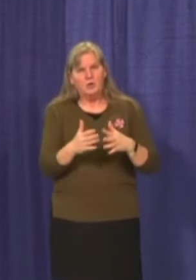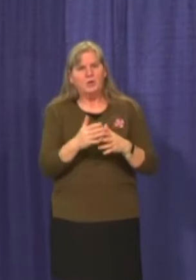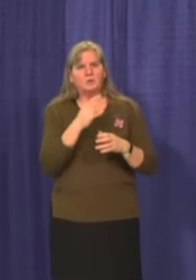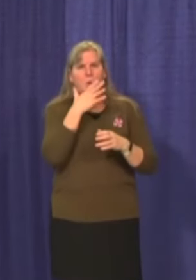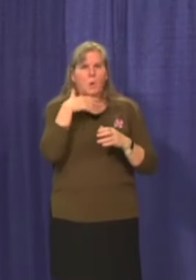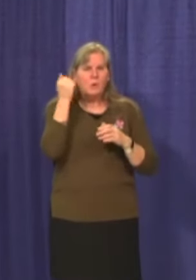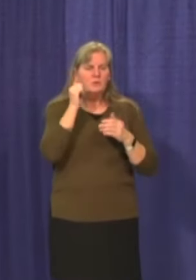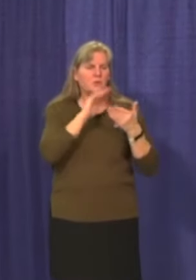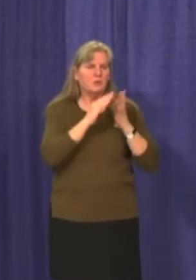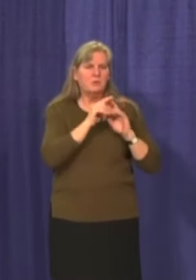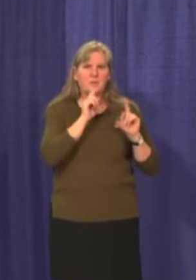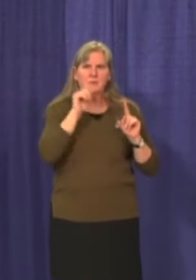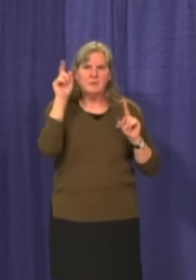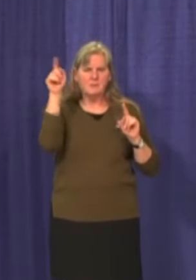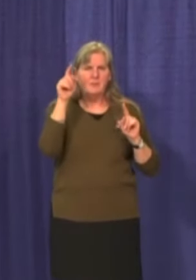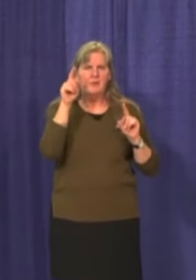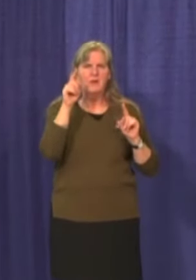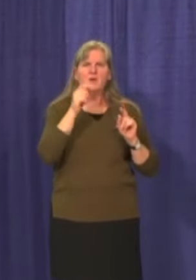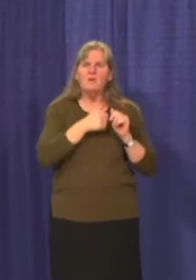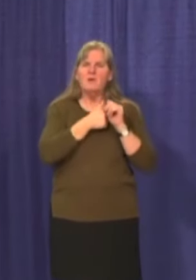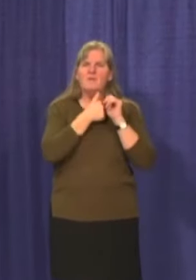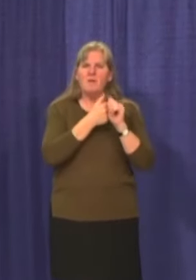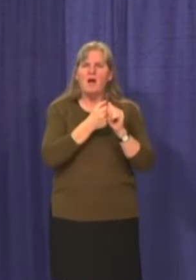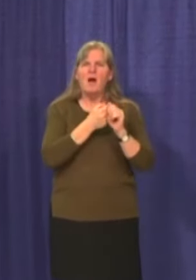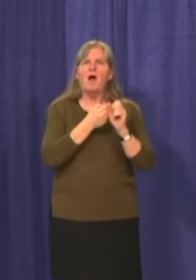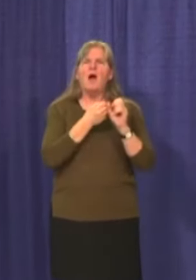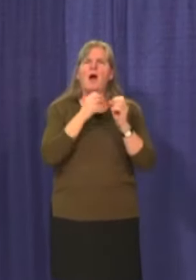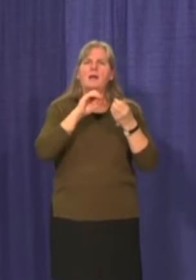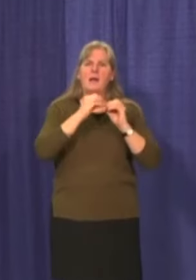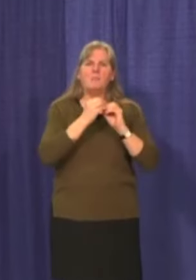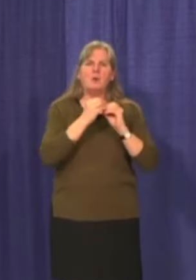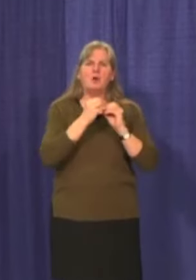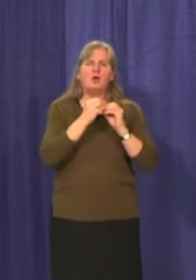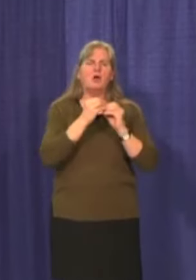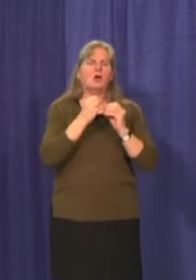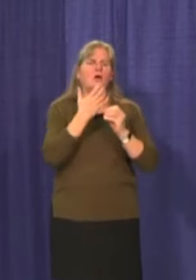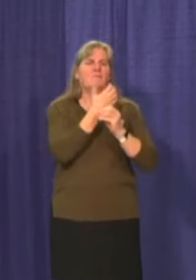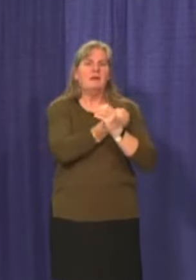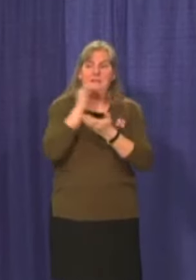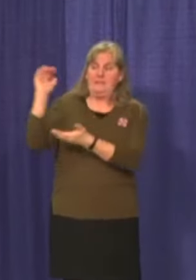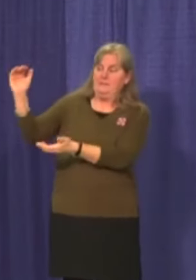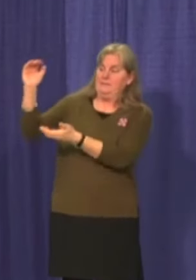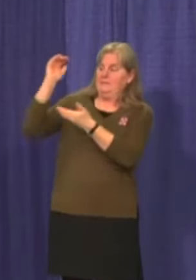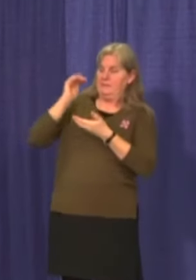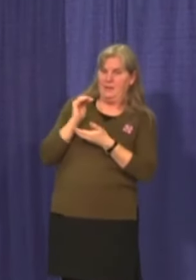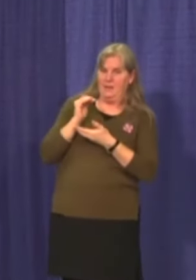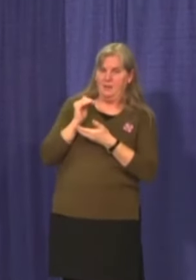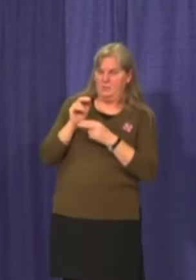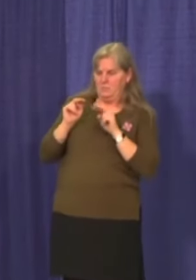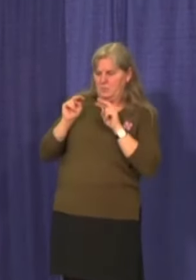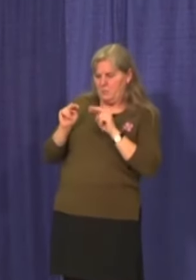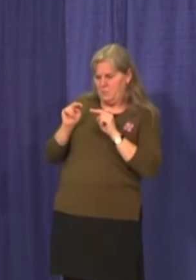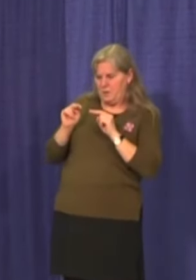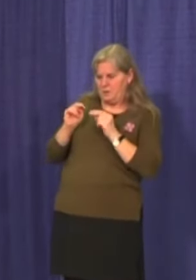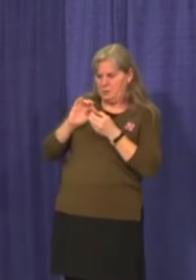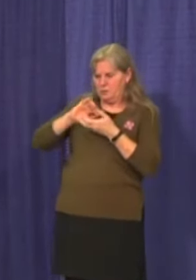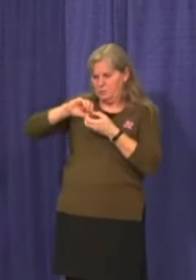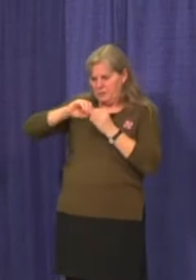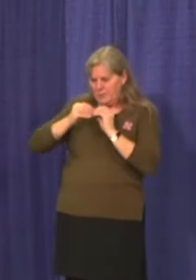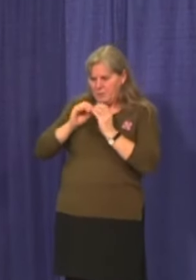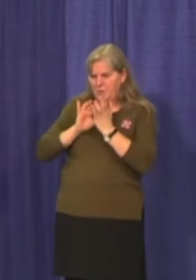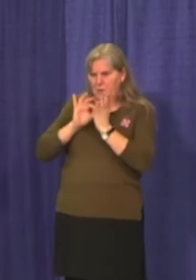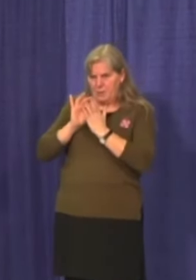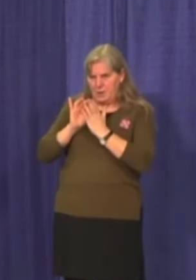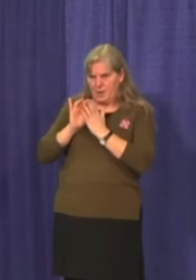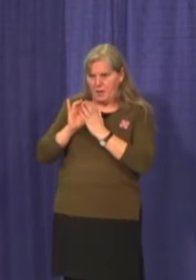communities was all based on this supply. And so we watch it closely. We are, um, uh, as we're confident of the,